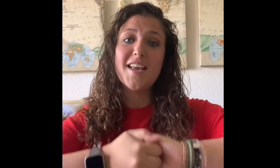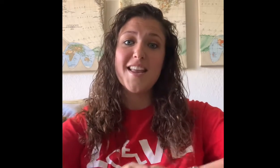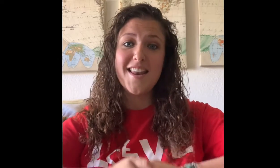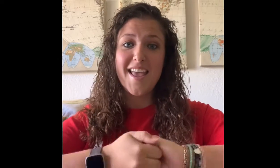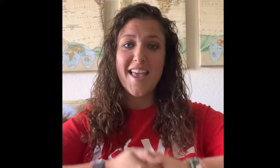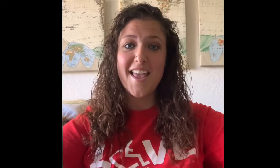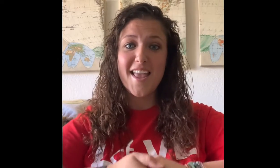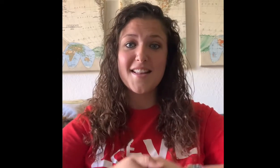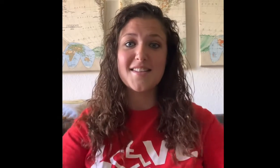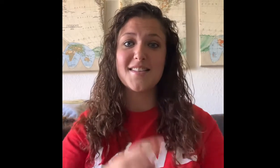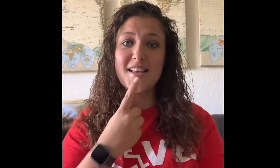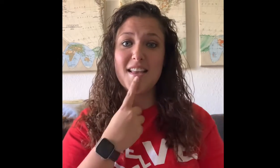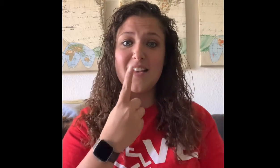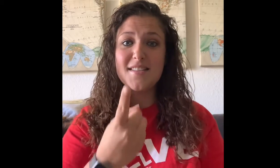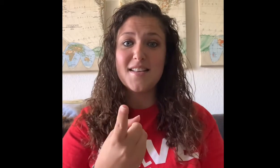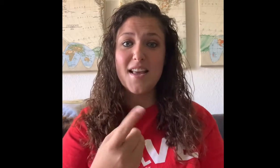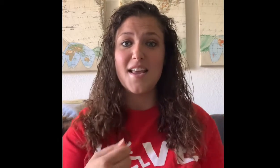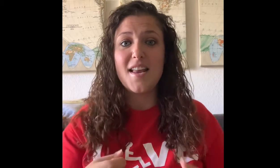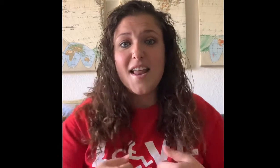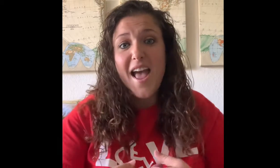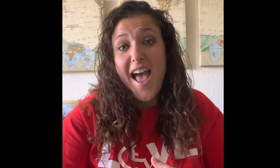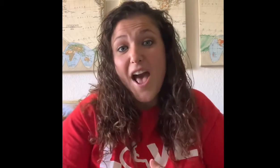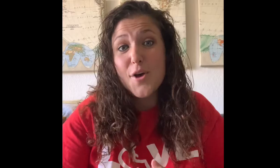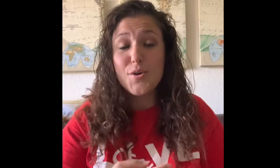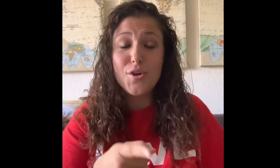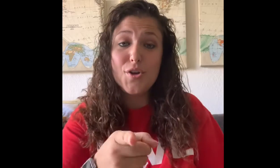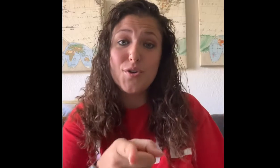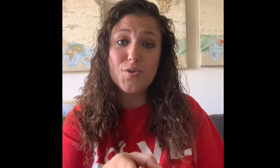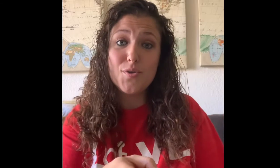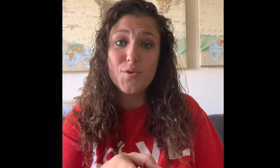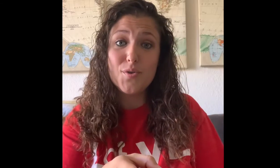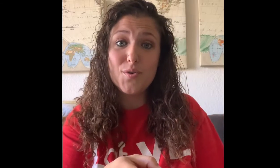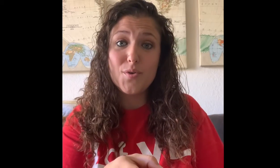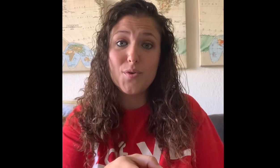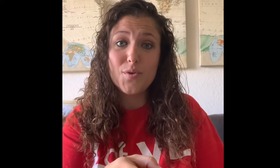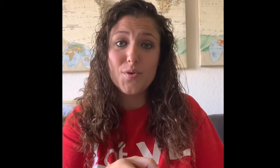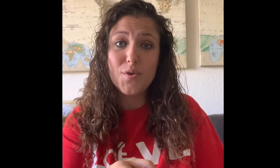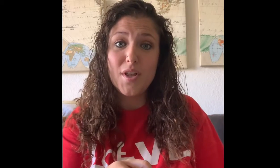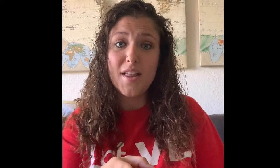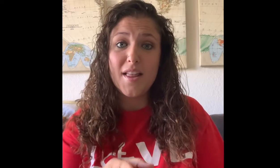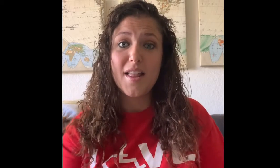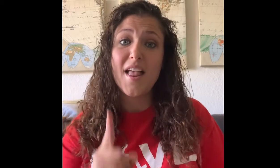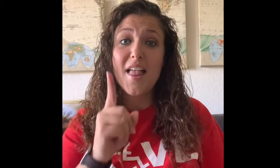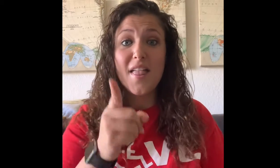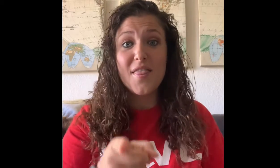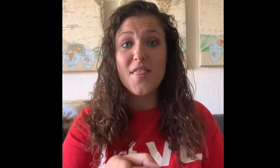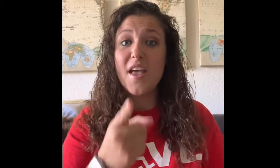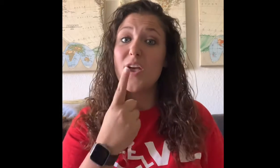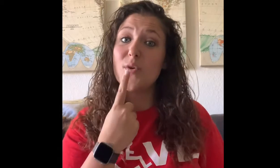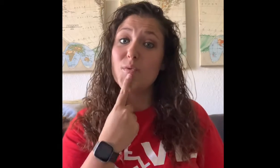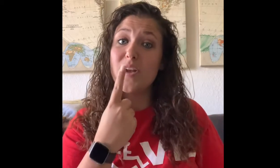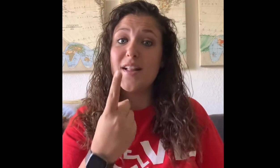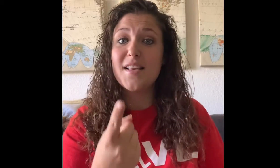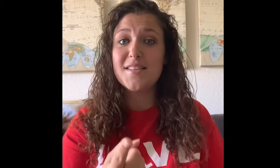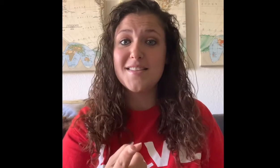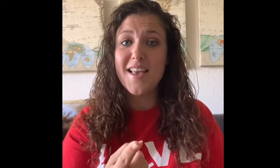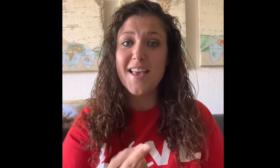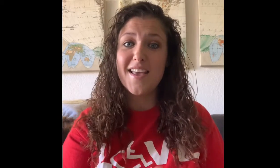hands, saying how do you do, they really say,